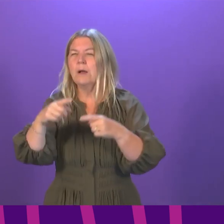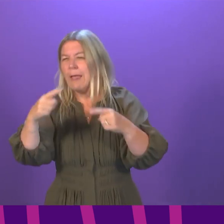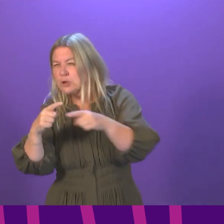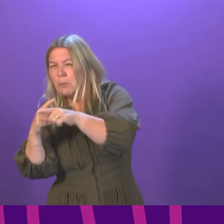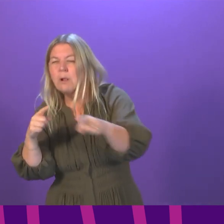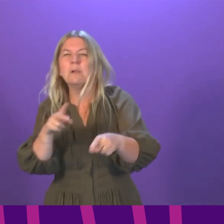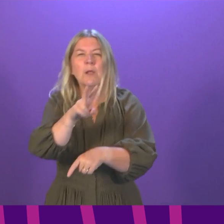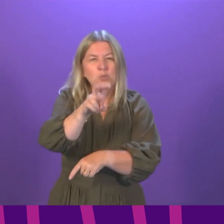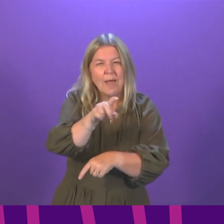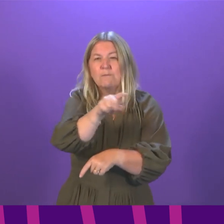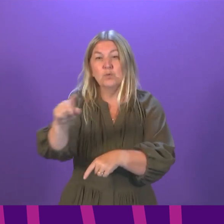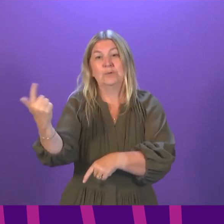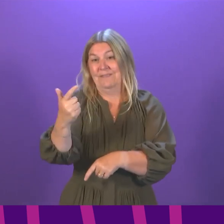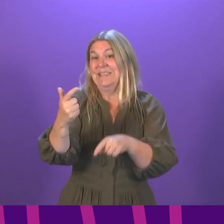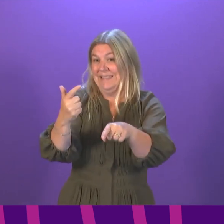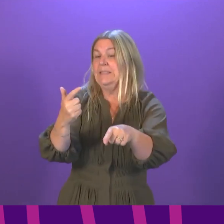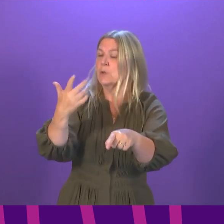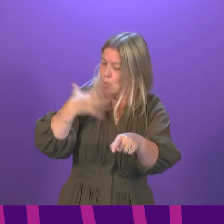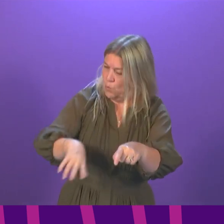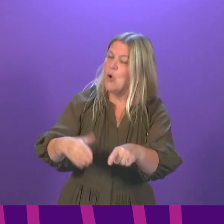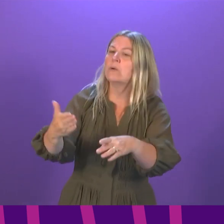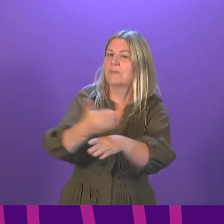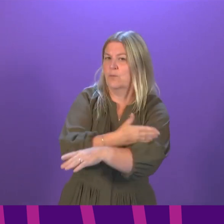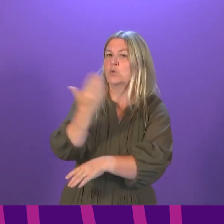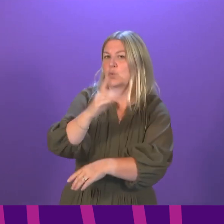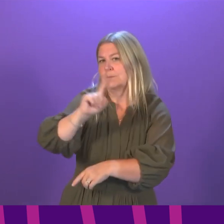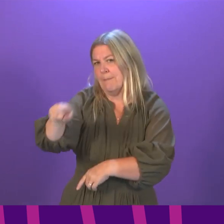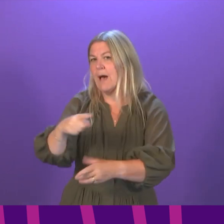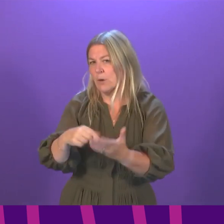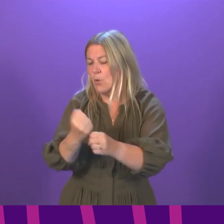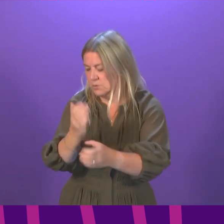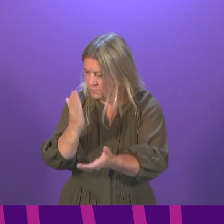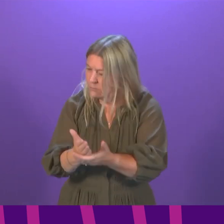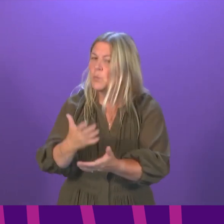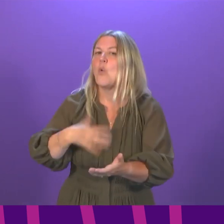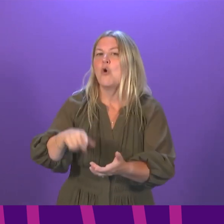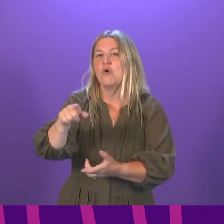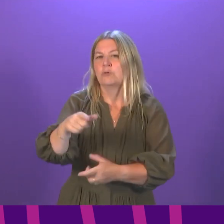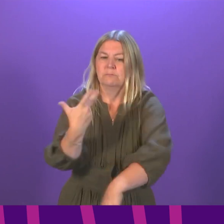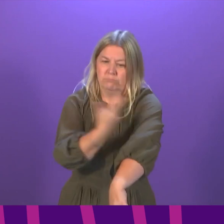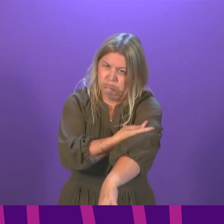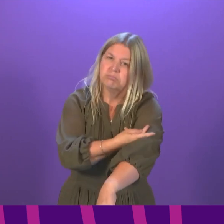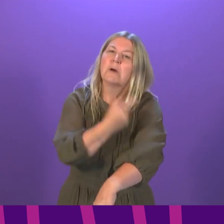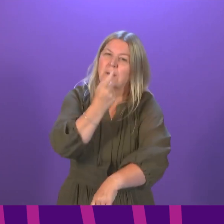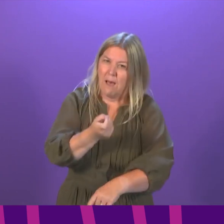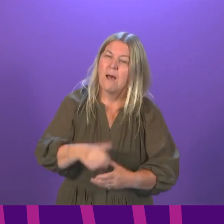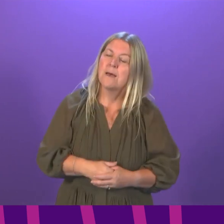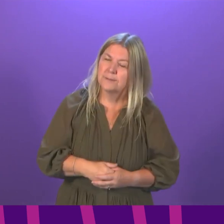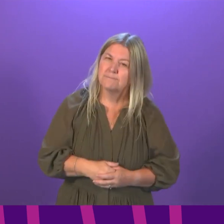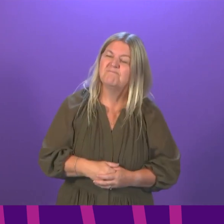17-year-olds as far as possible before schools go back. As I said, building in a bit of